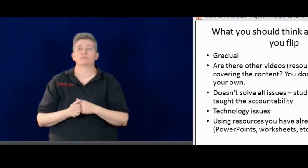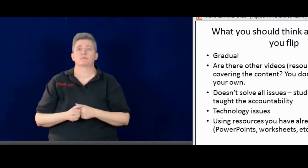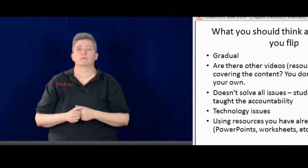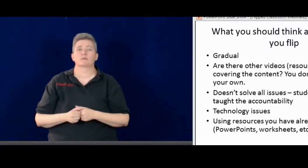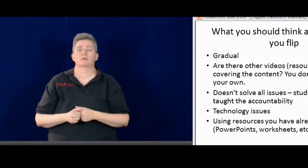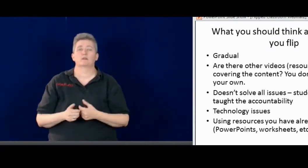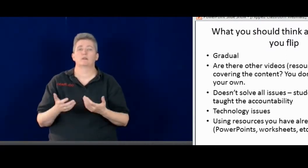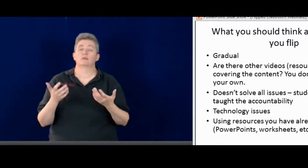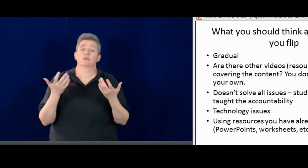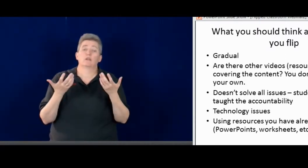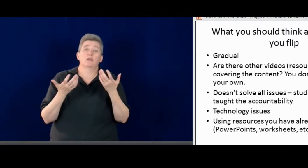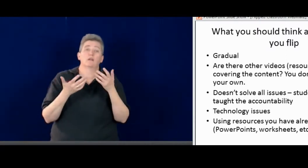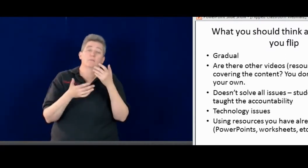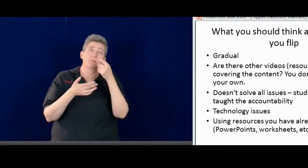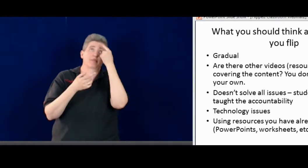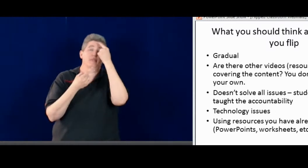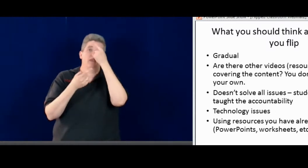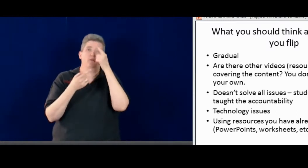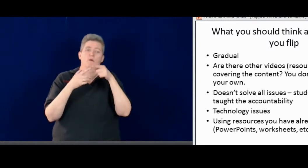of course.